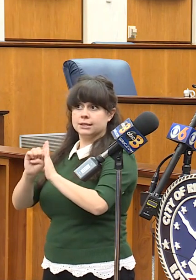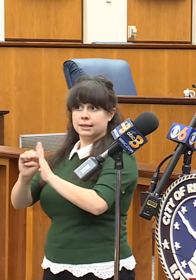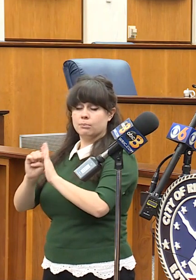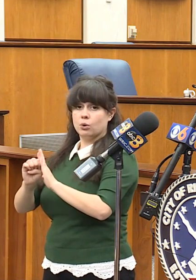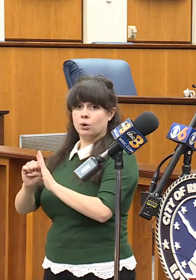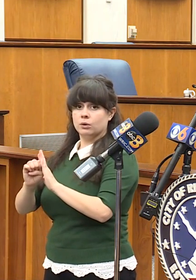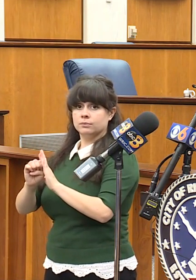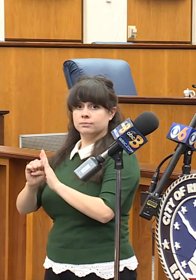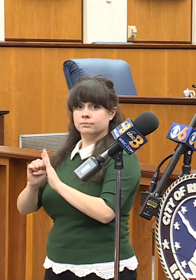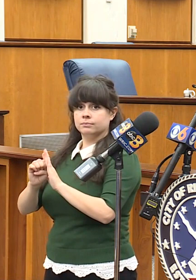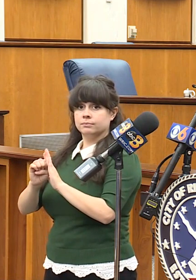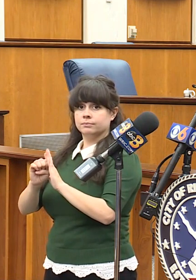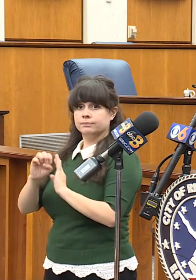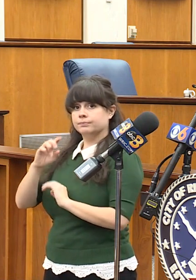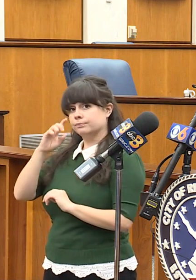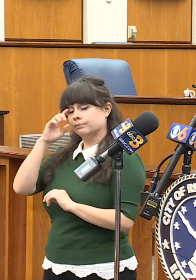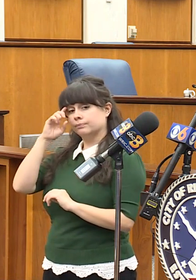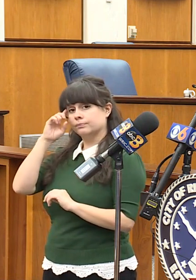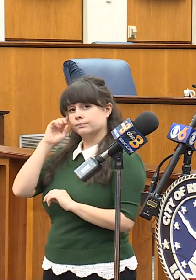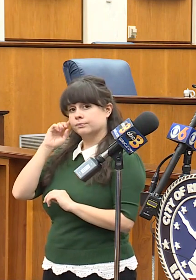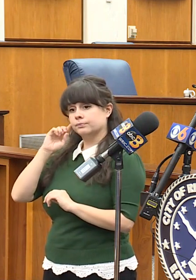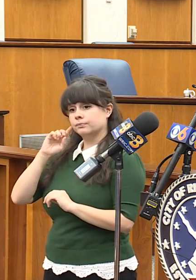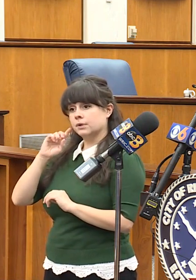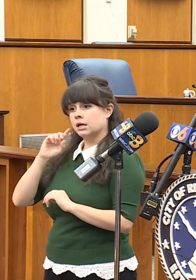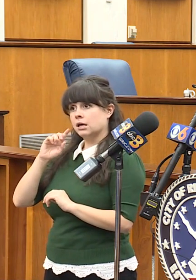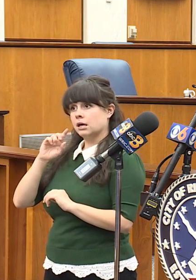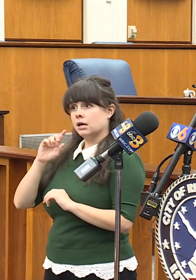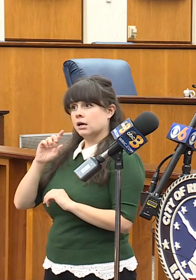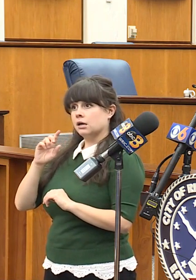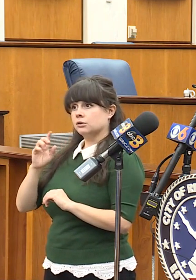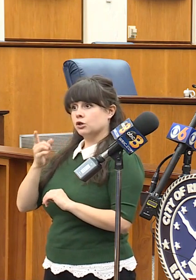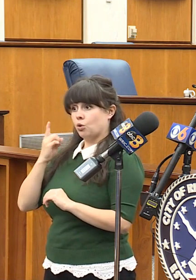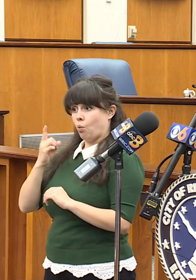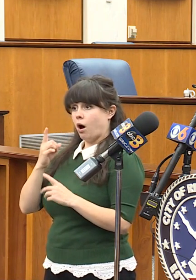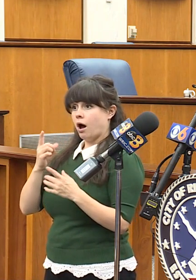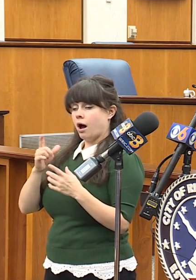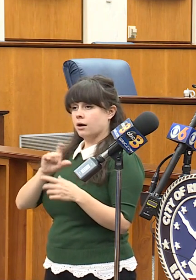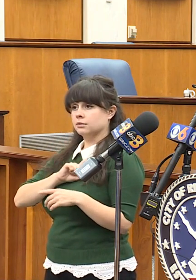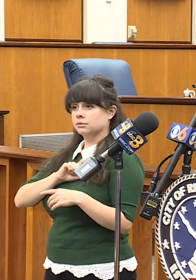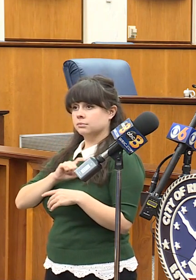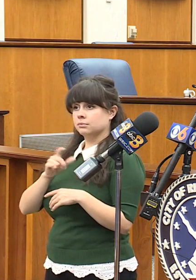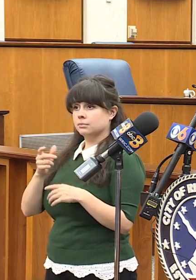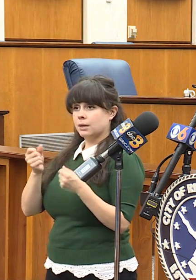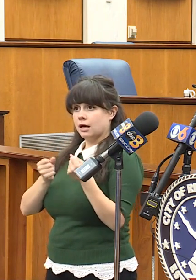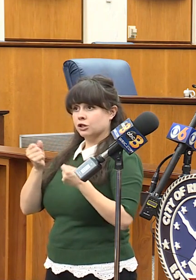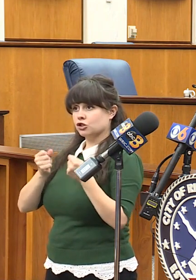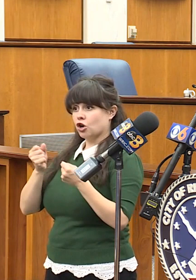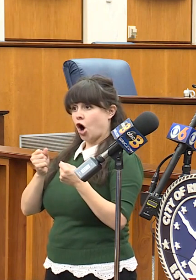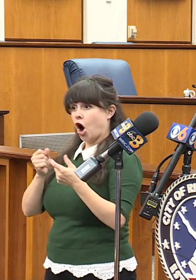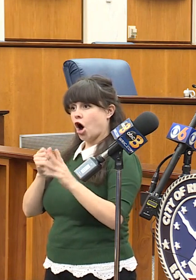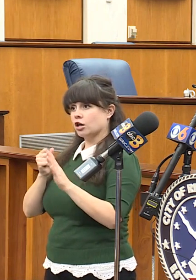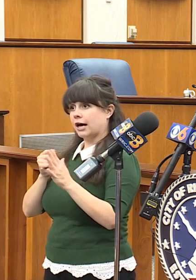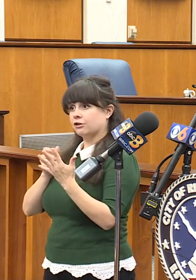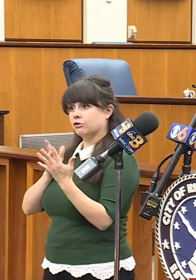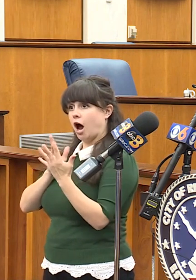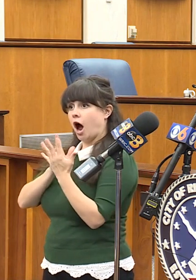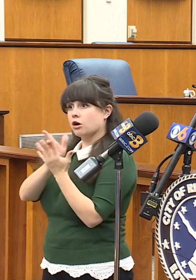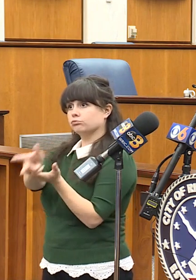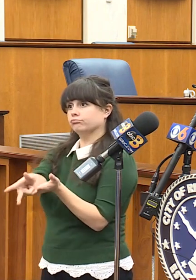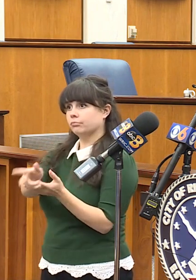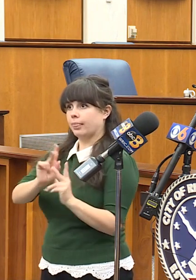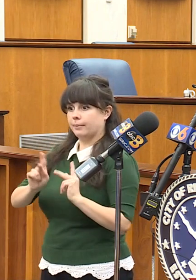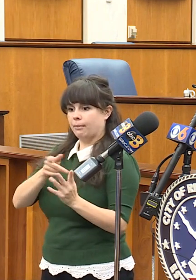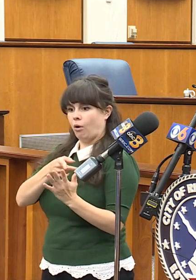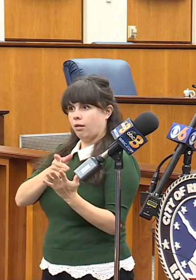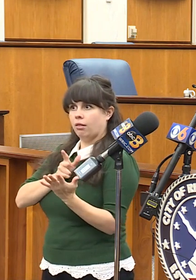the, the one that, um, where the car hit the, the desk, went, was going through the pedestrians. And if you don't mind, I just want